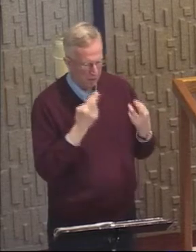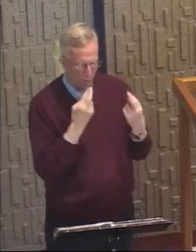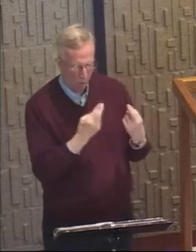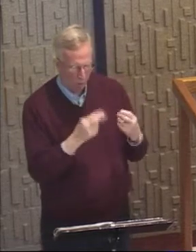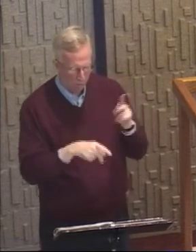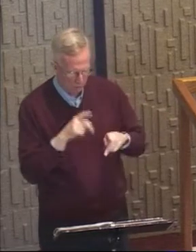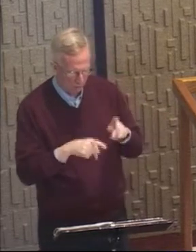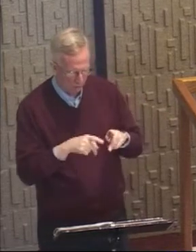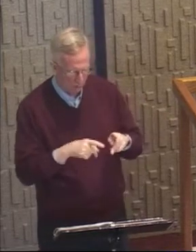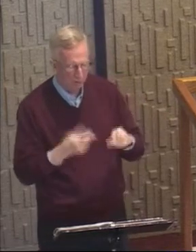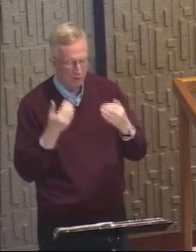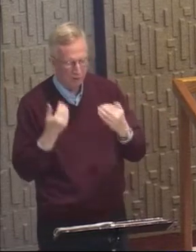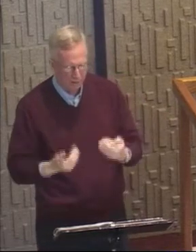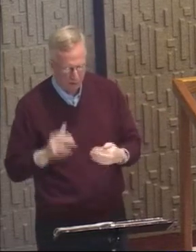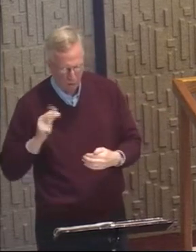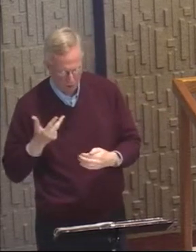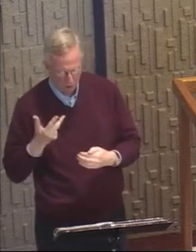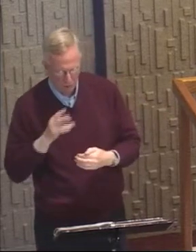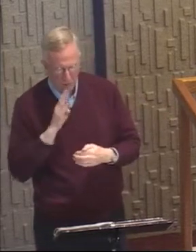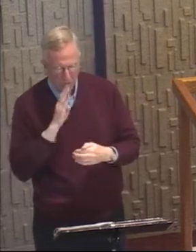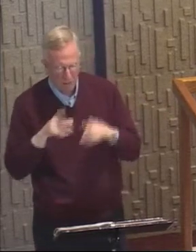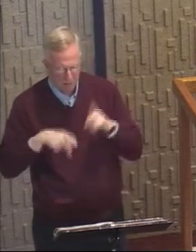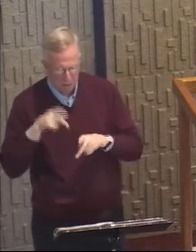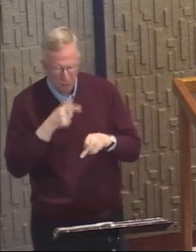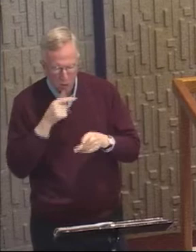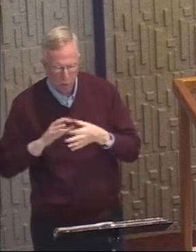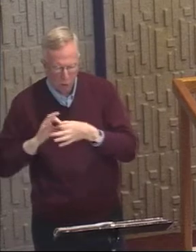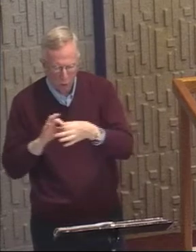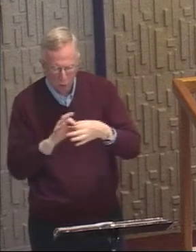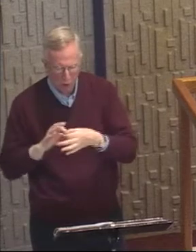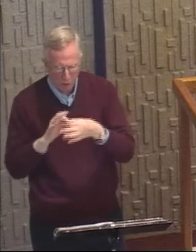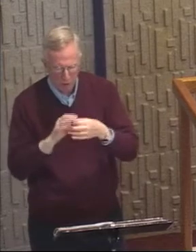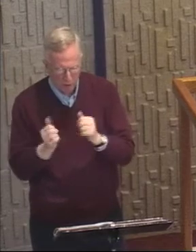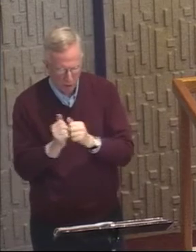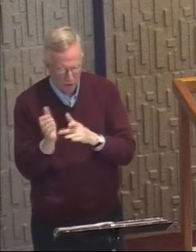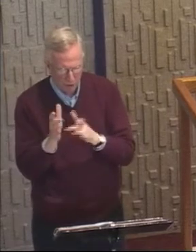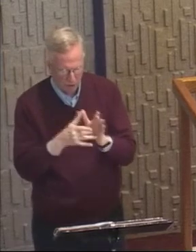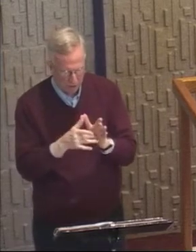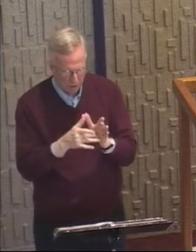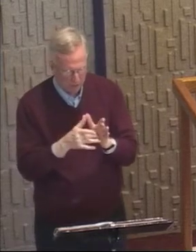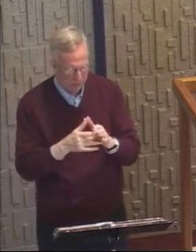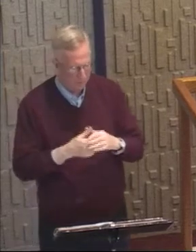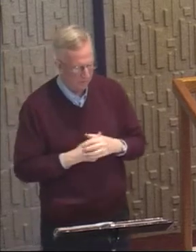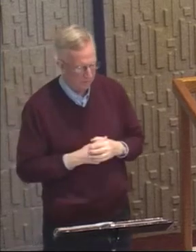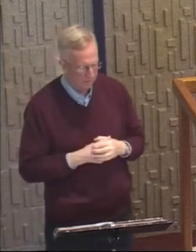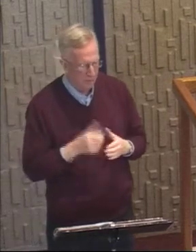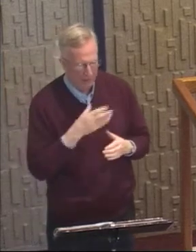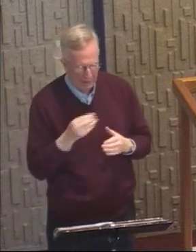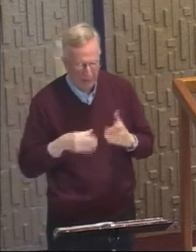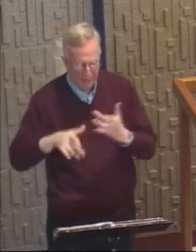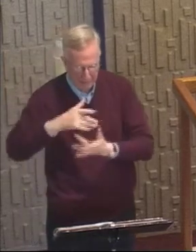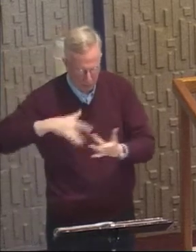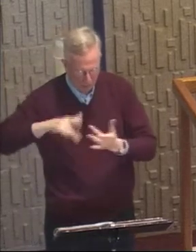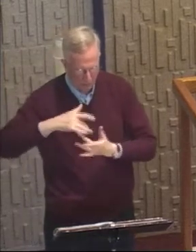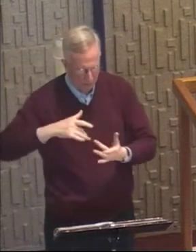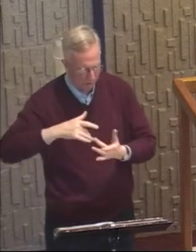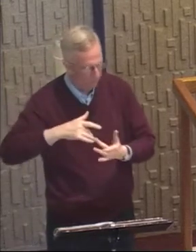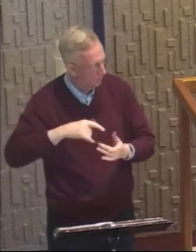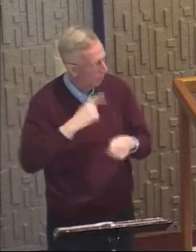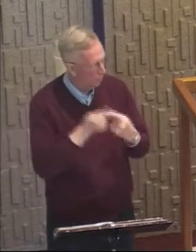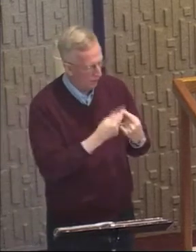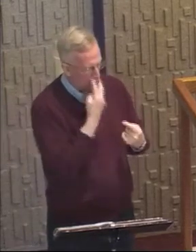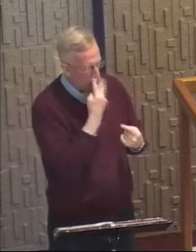who cooperate with what God, what Jesus is asking of each and every one of us. When you look at the gospel